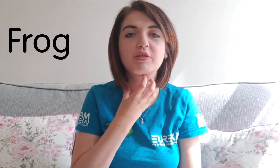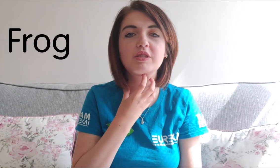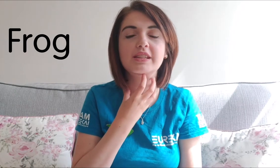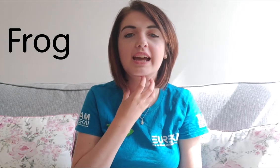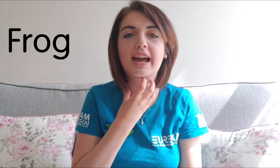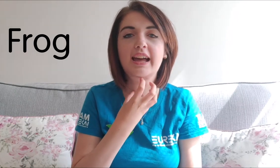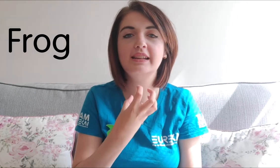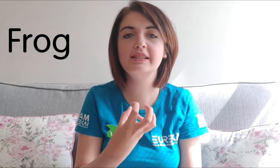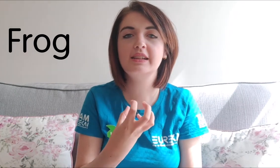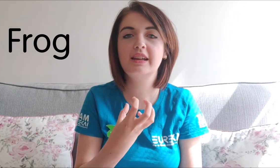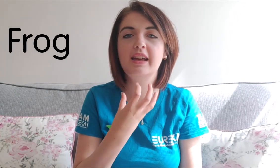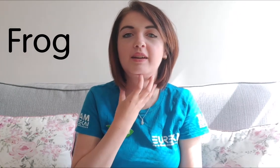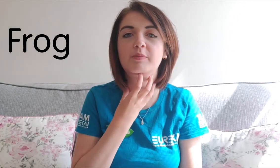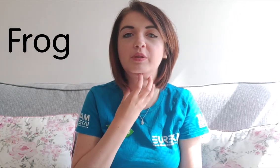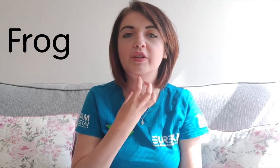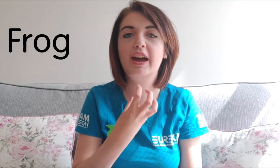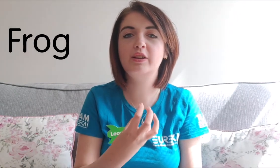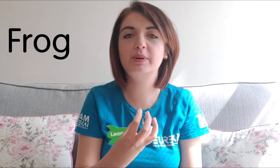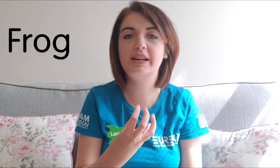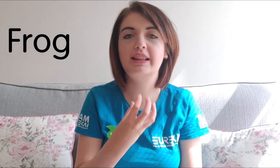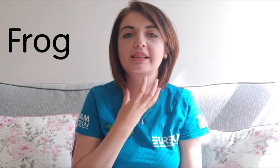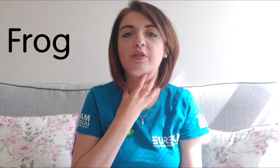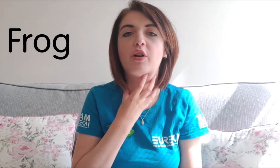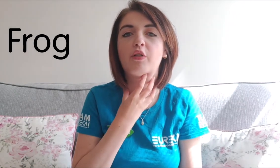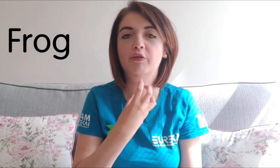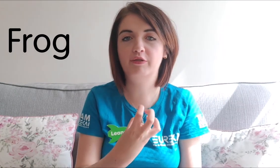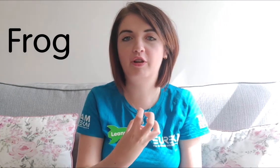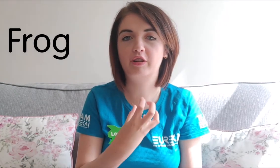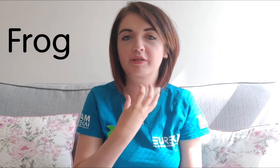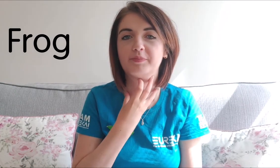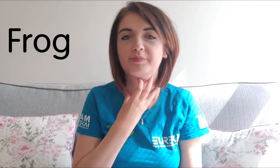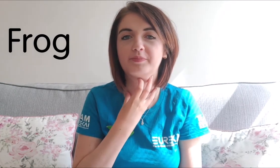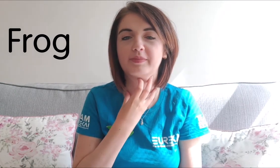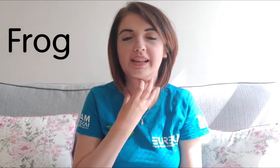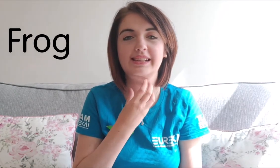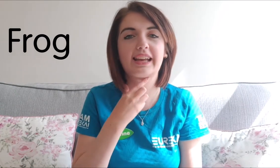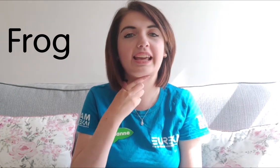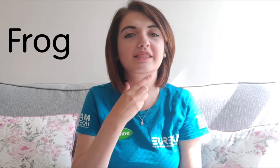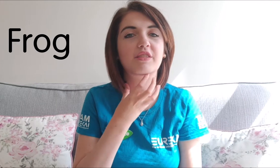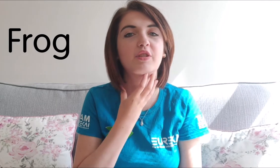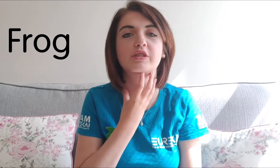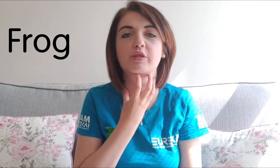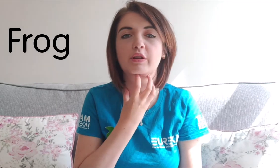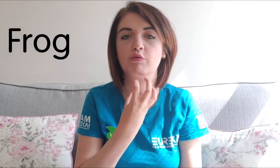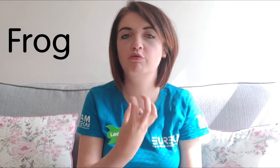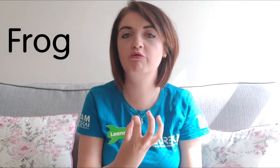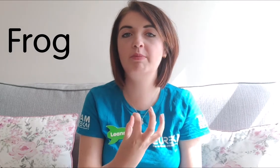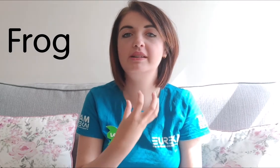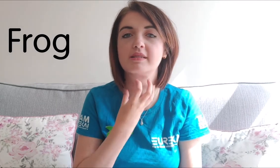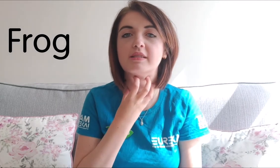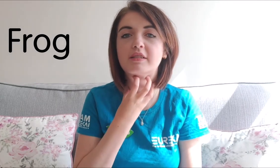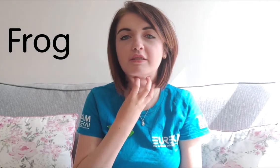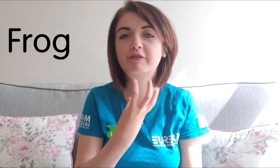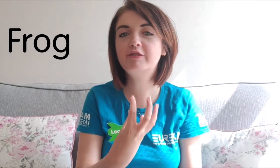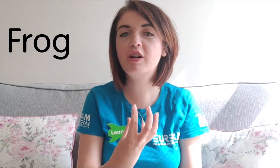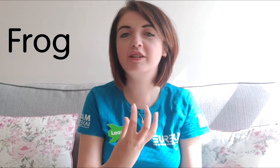throat and move your hand up and down like this for frog it's like its throat going ribbit frog.